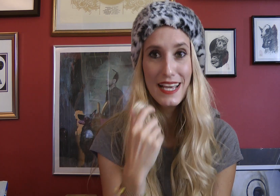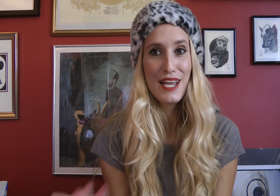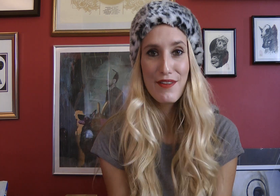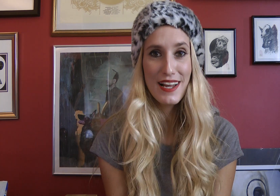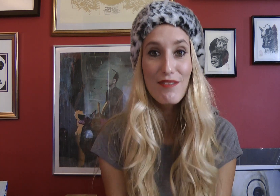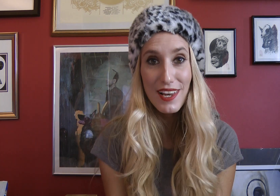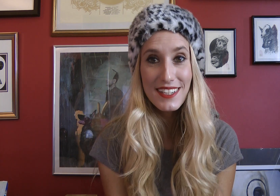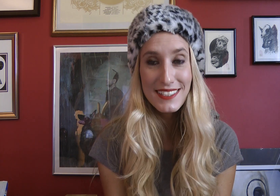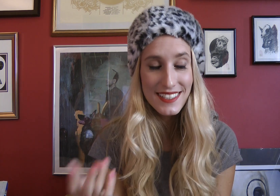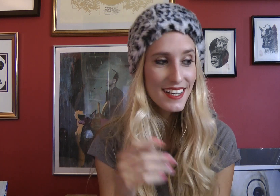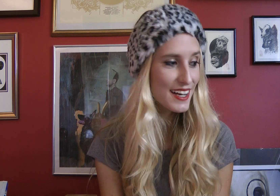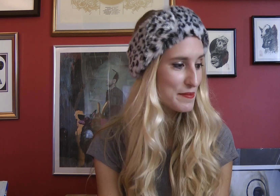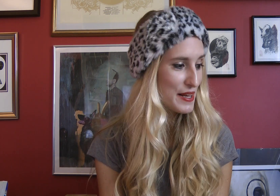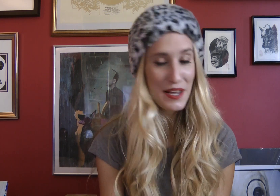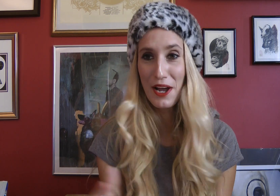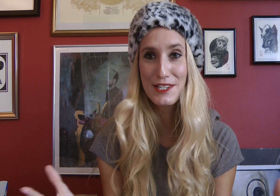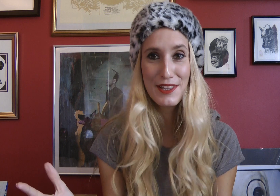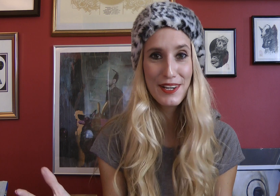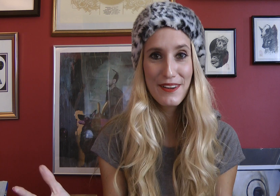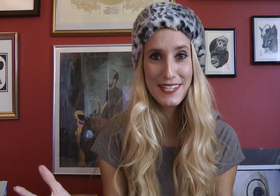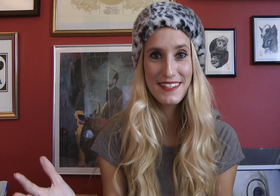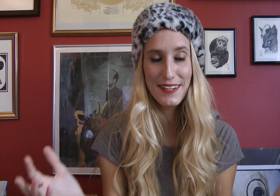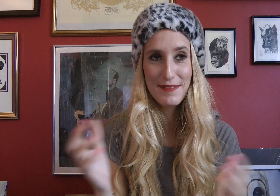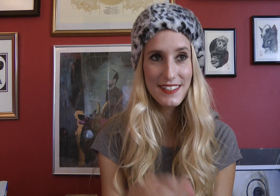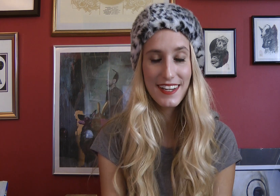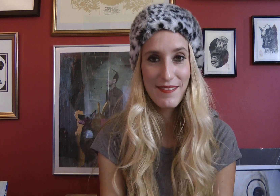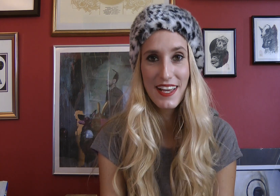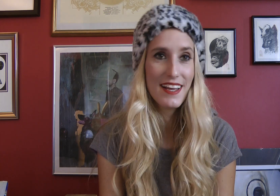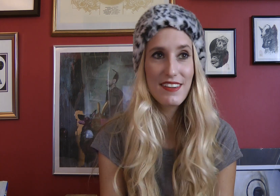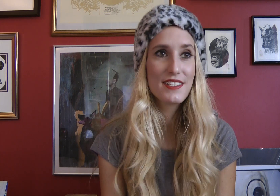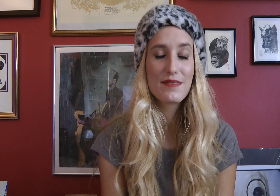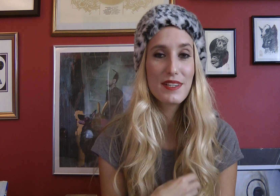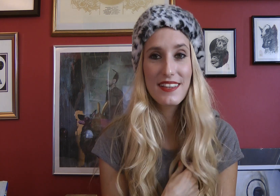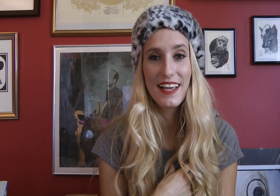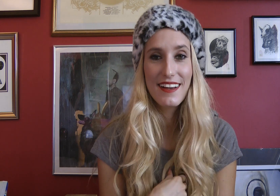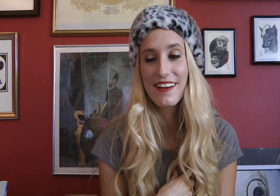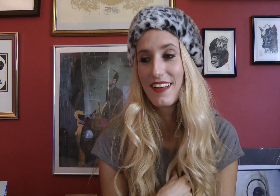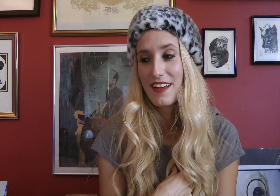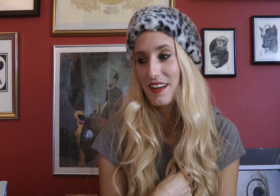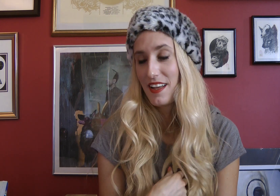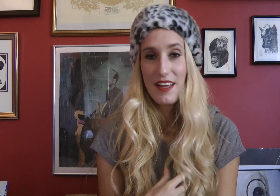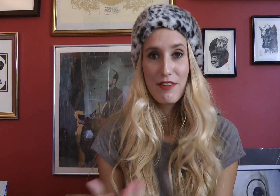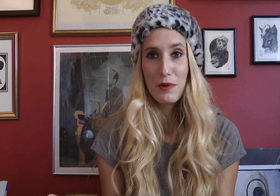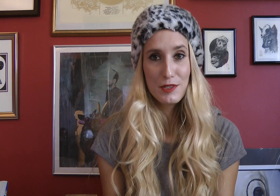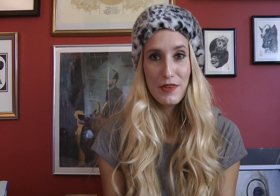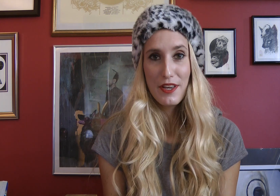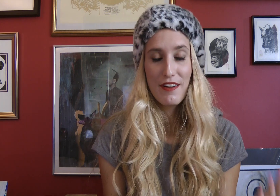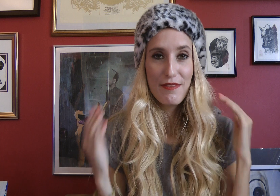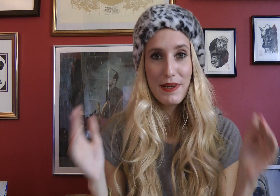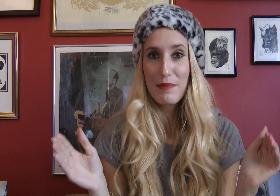even have lunch, go to the loo at times, even have time to think. If I'm honest with you, I've been